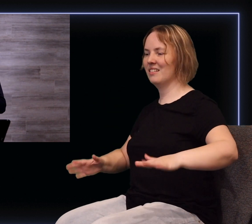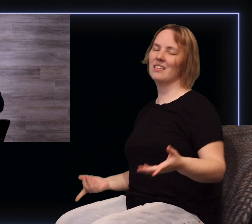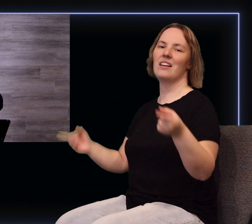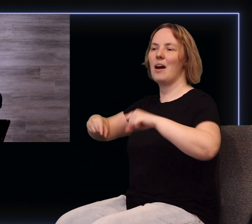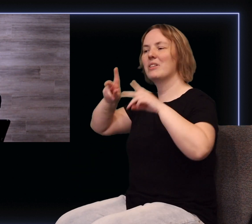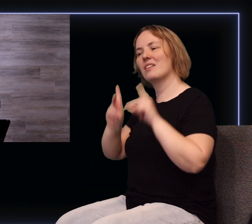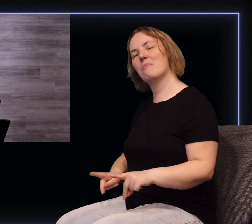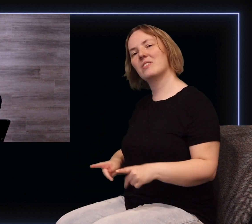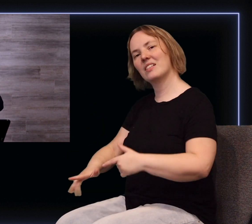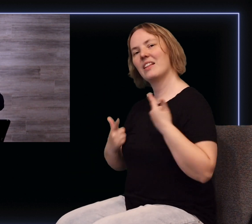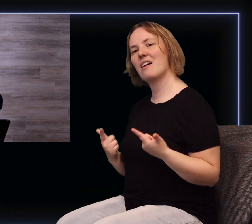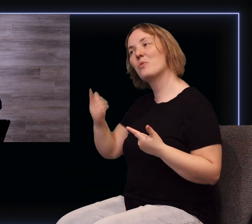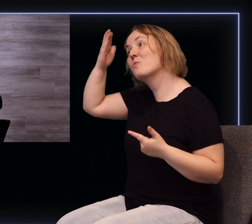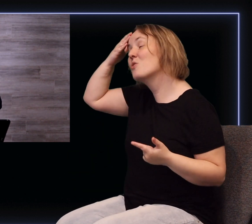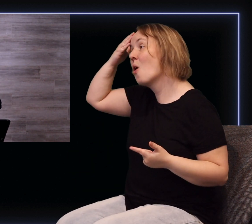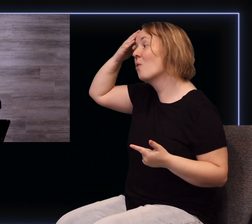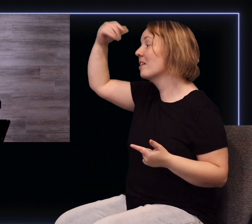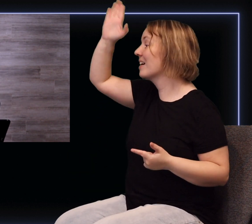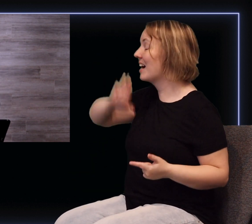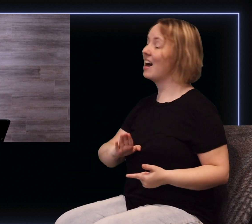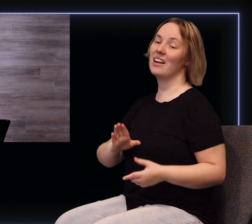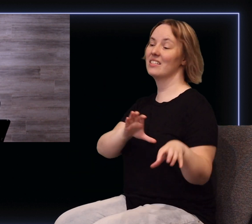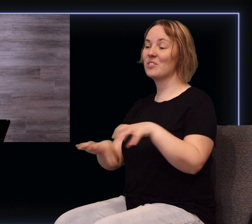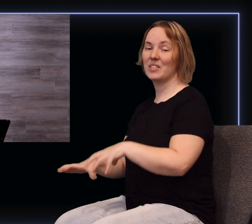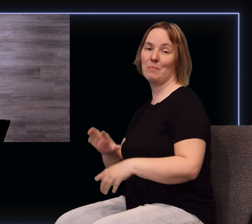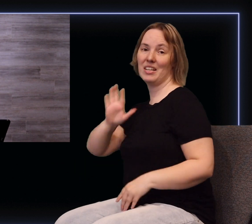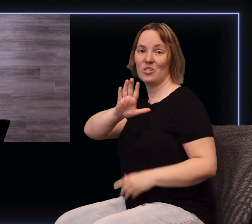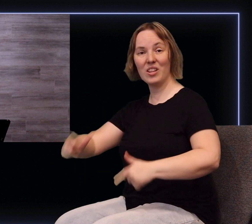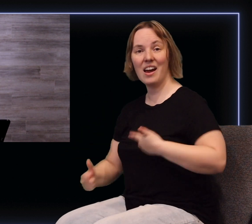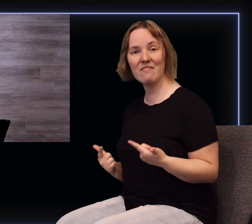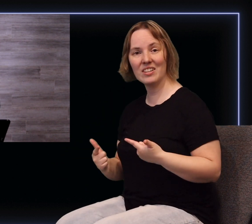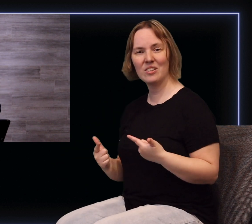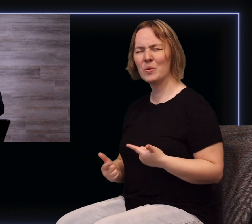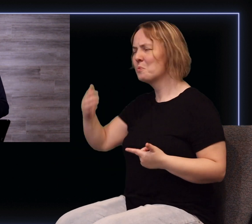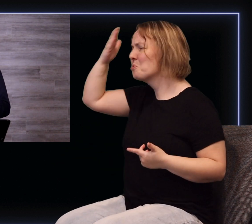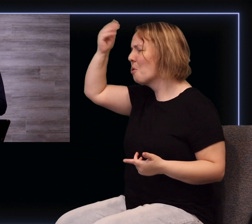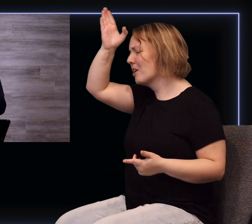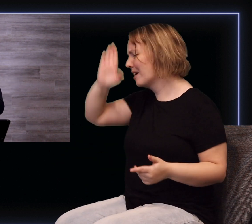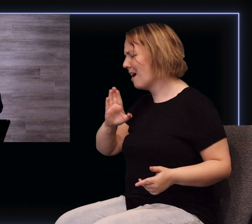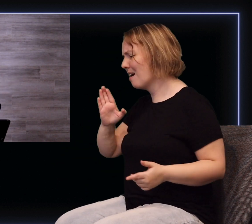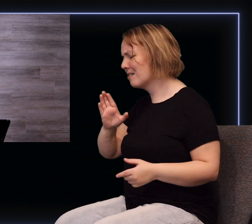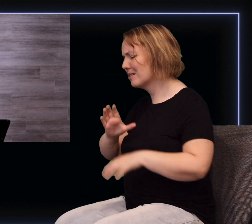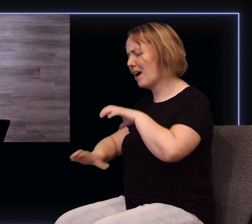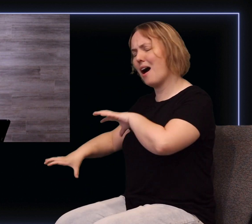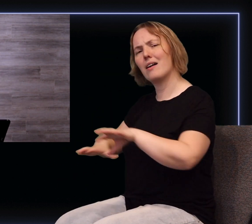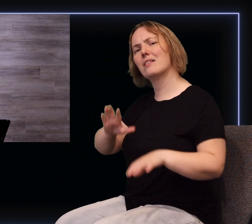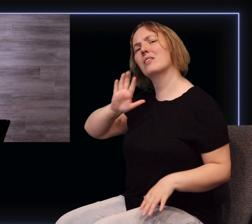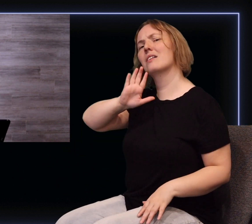when you know that God is doing something in your life. When you know that God is active when there's something deliberate that he's speaking to you